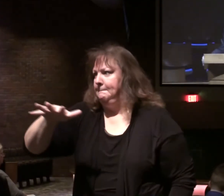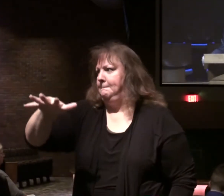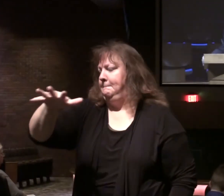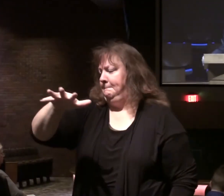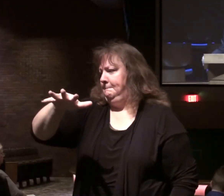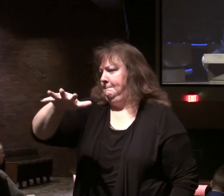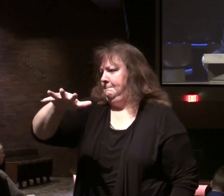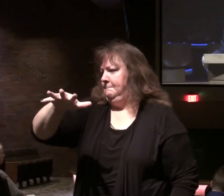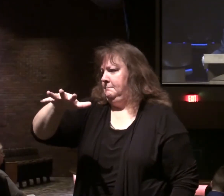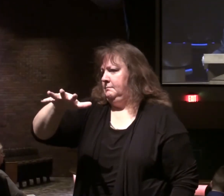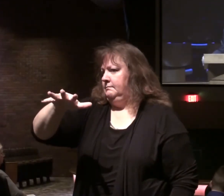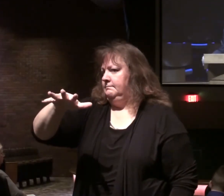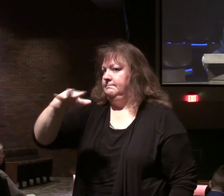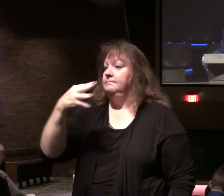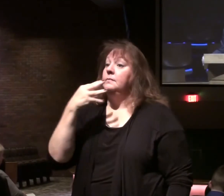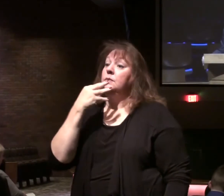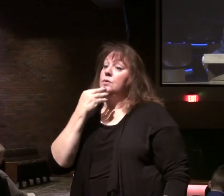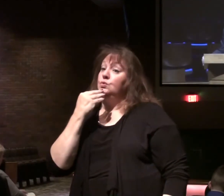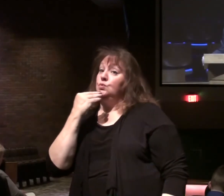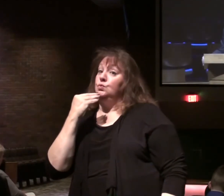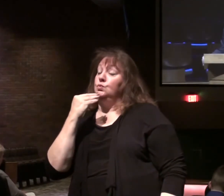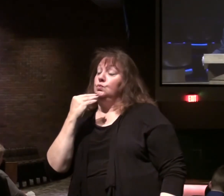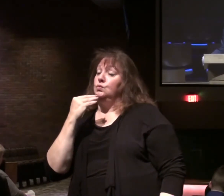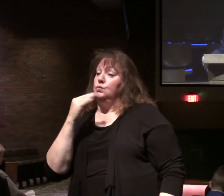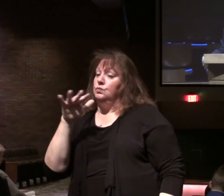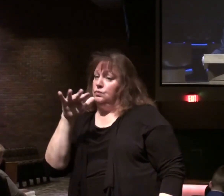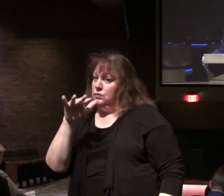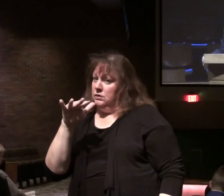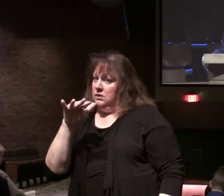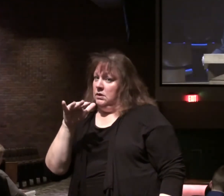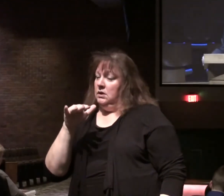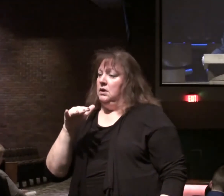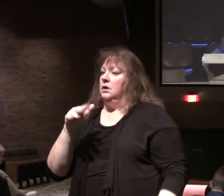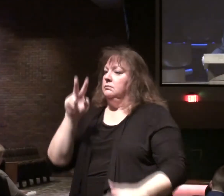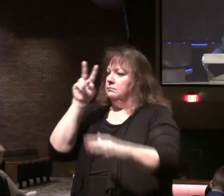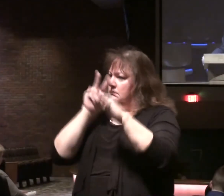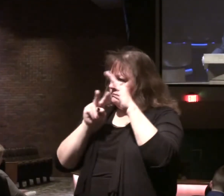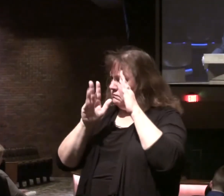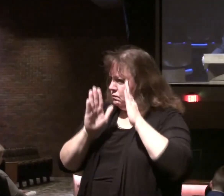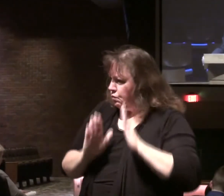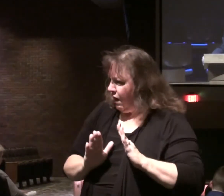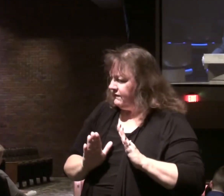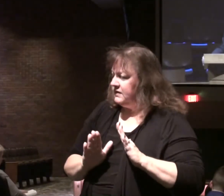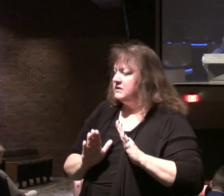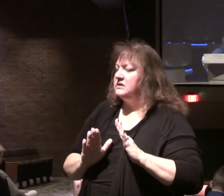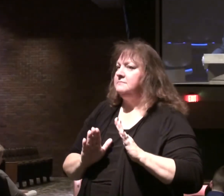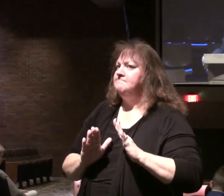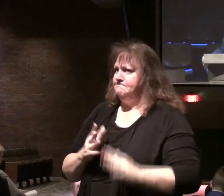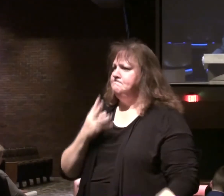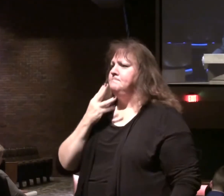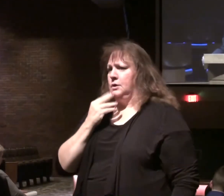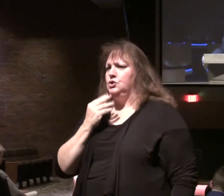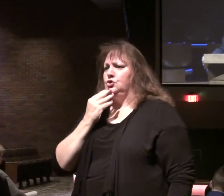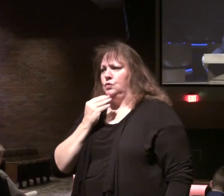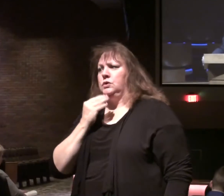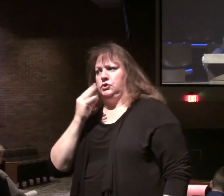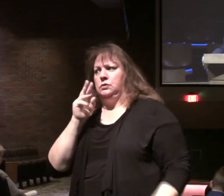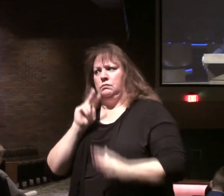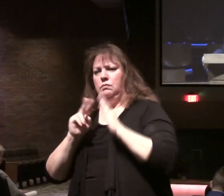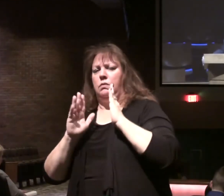The context of the Jews. They are prophets. They'll be Jewish prophets.